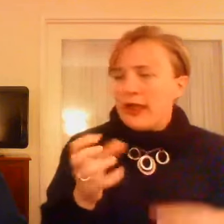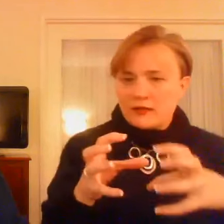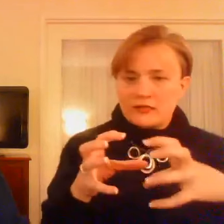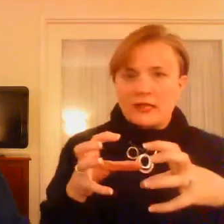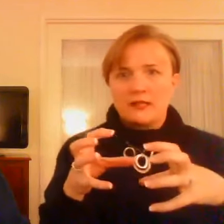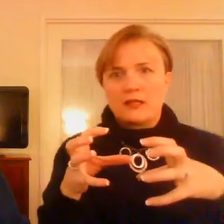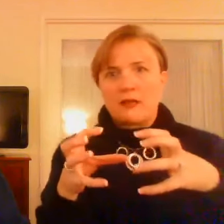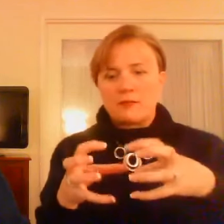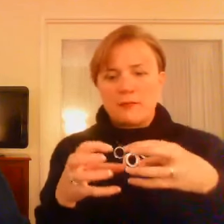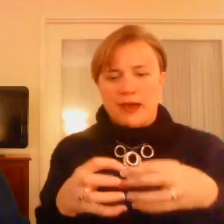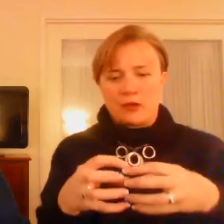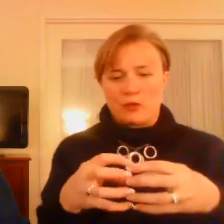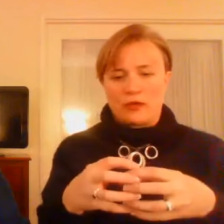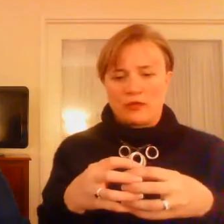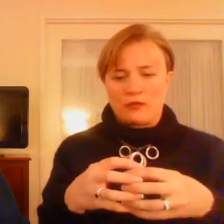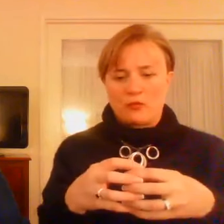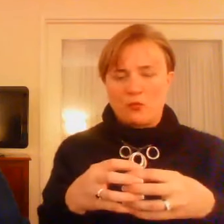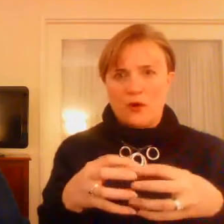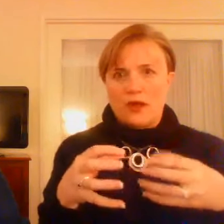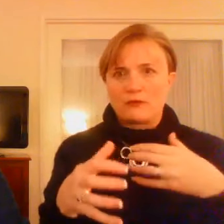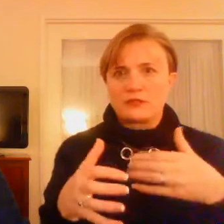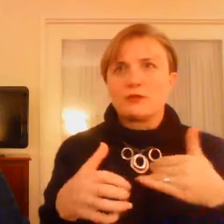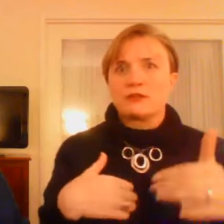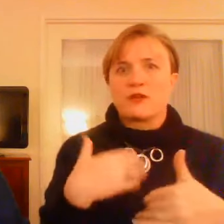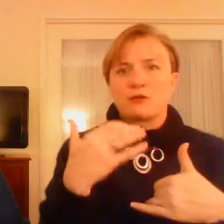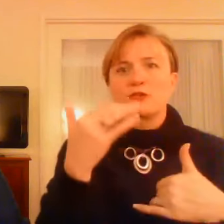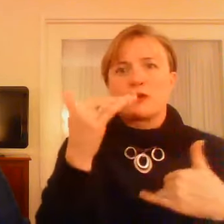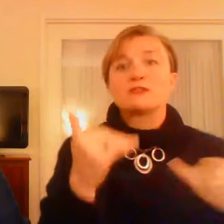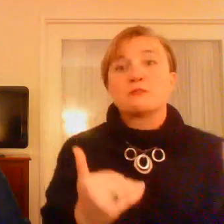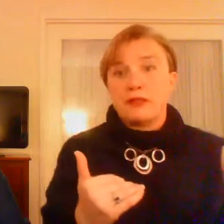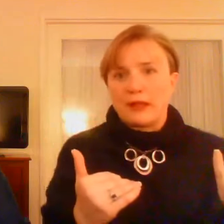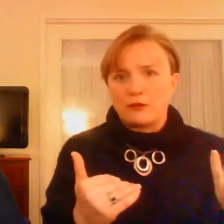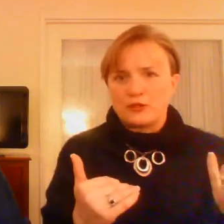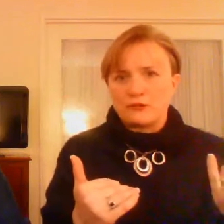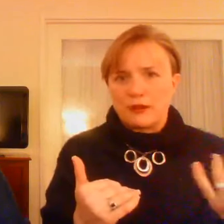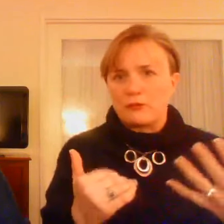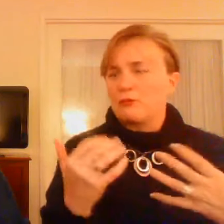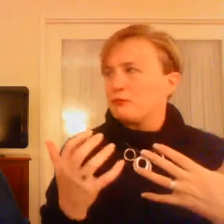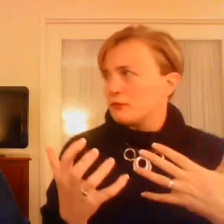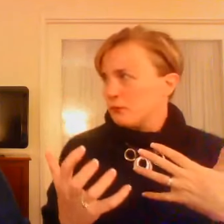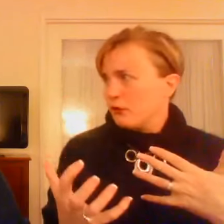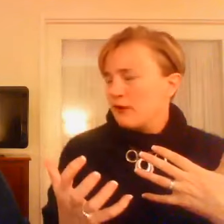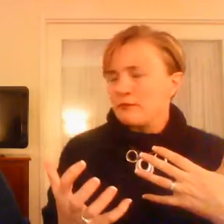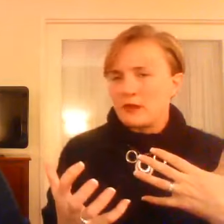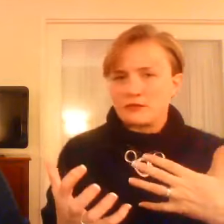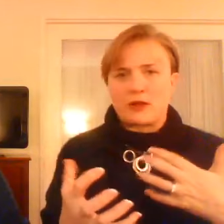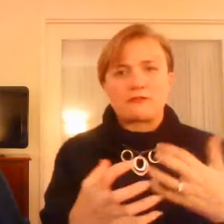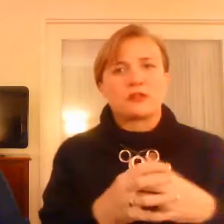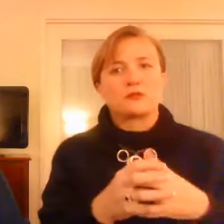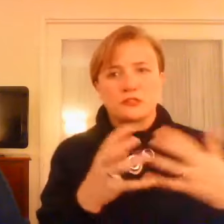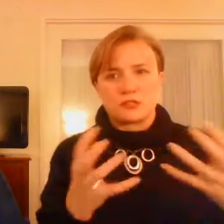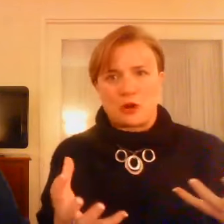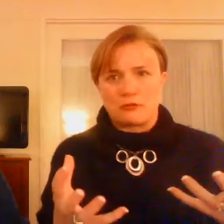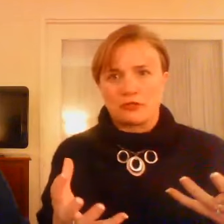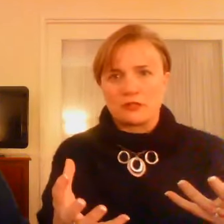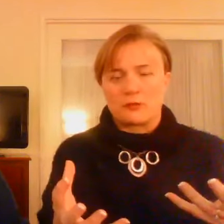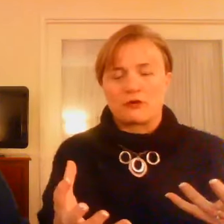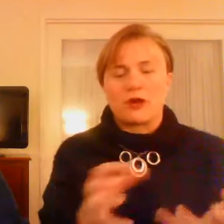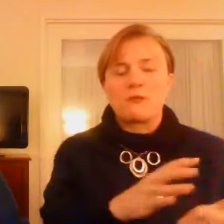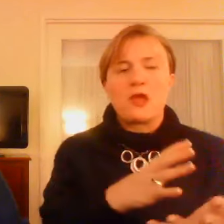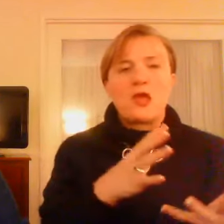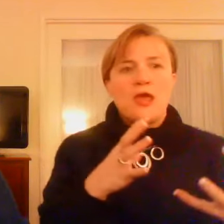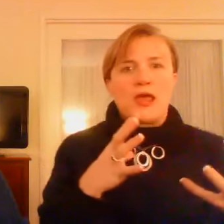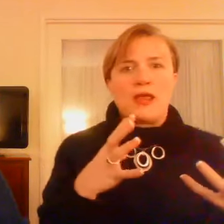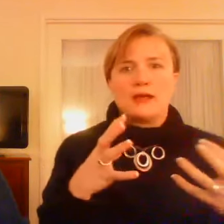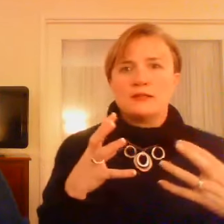Right. And in coming back with what I was doing. So I was creating some language around the program that I was crafting, which is the trauma release